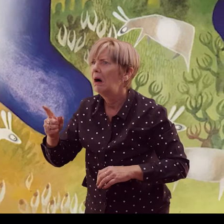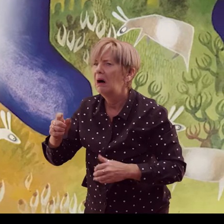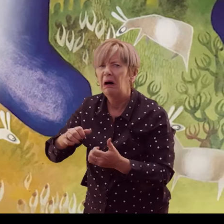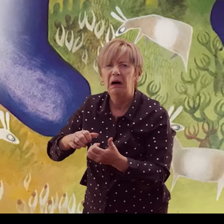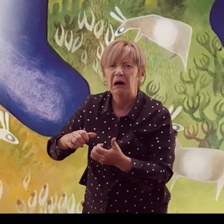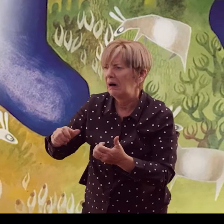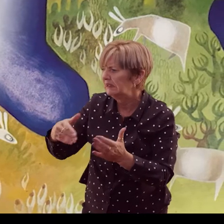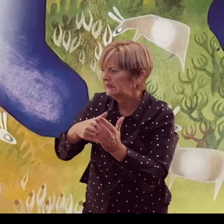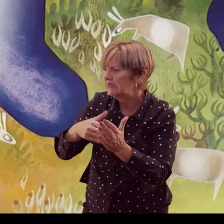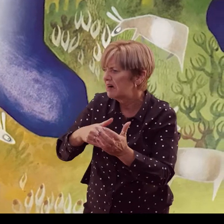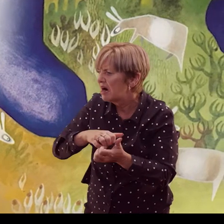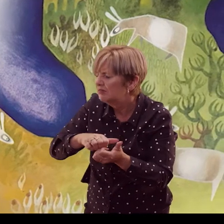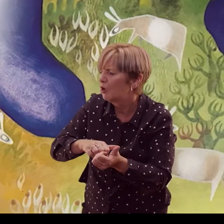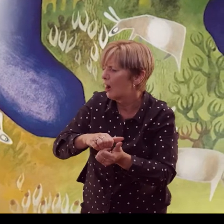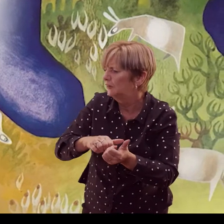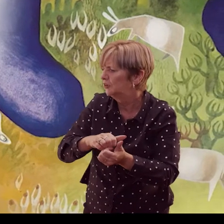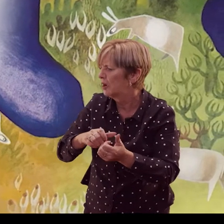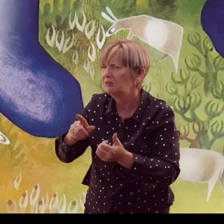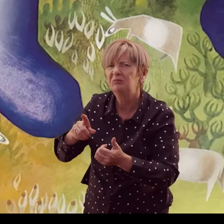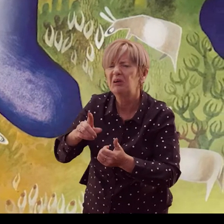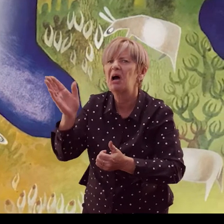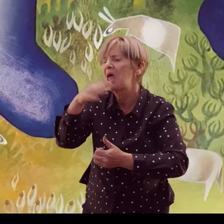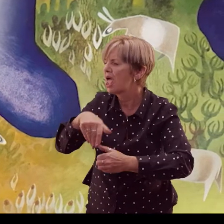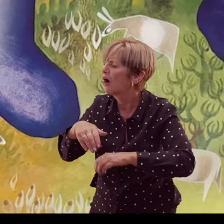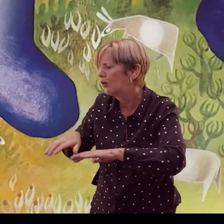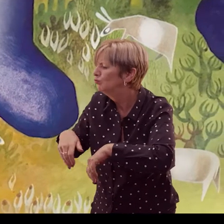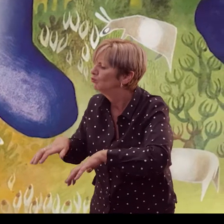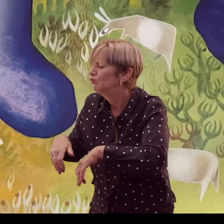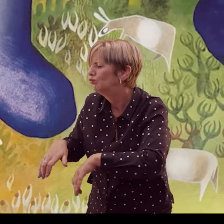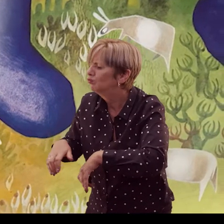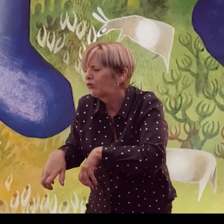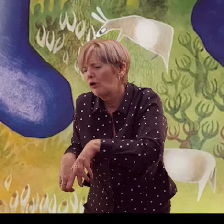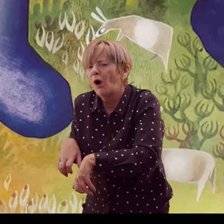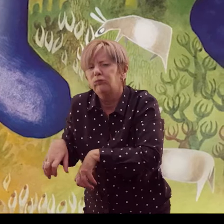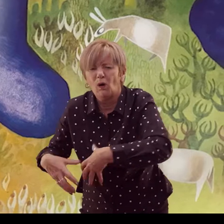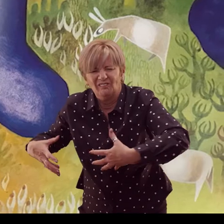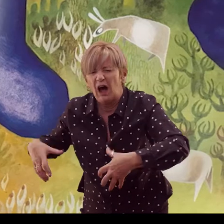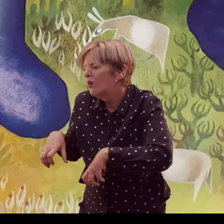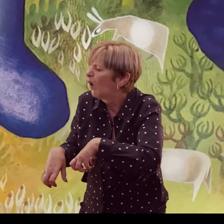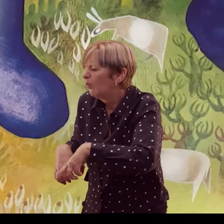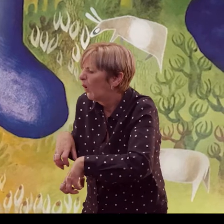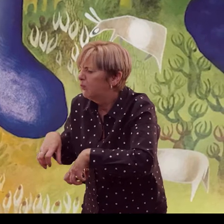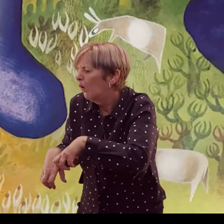heard that the coat and the horns came from the cave, he trotted off as fast as his fat little legs could carry him.